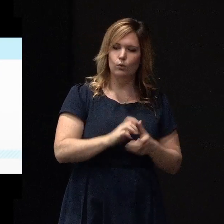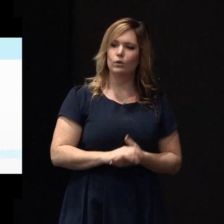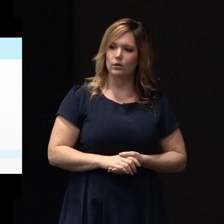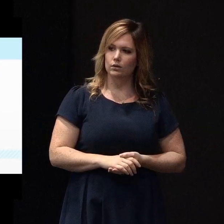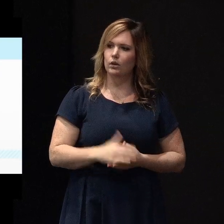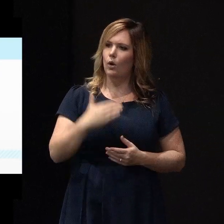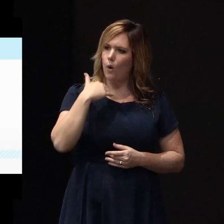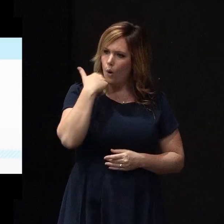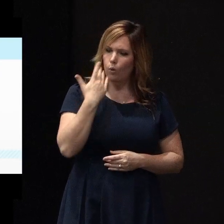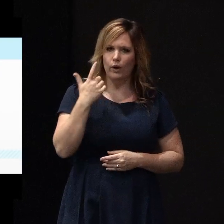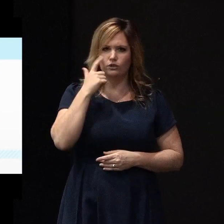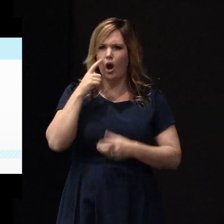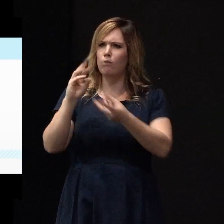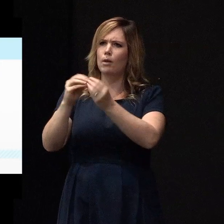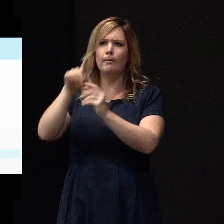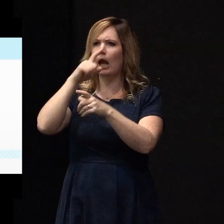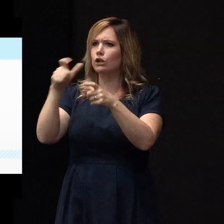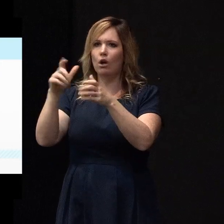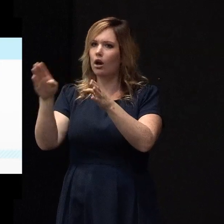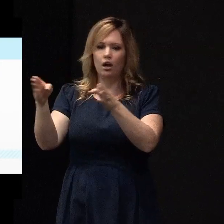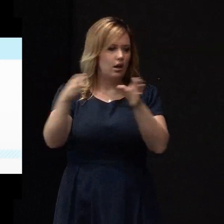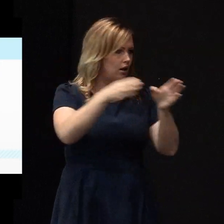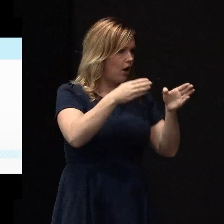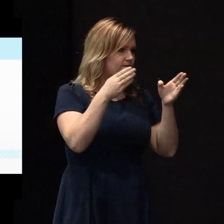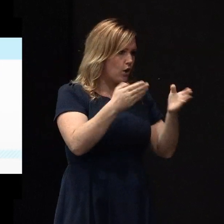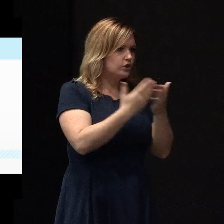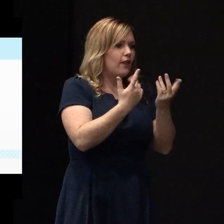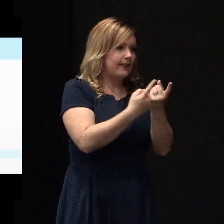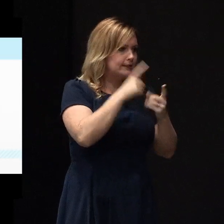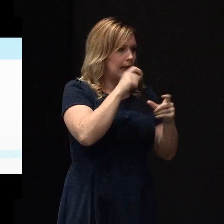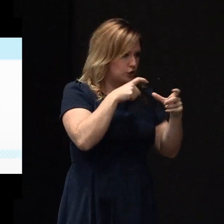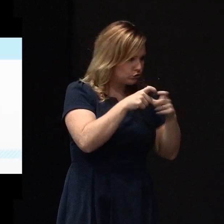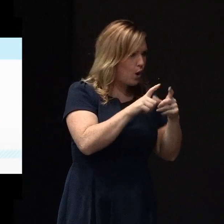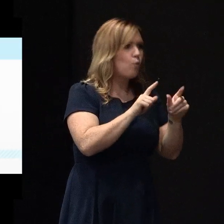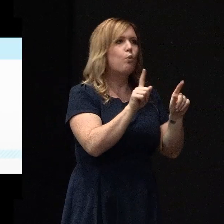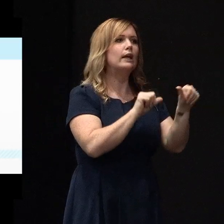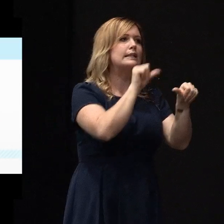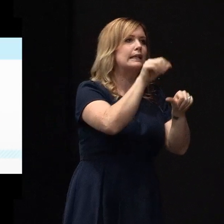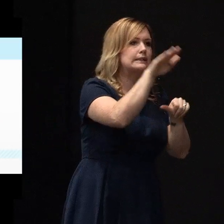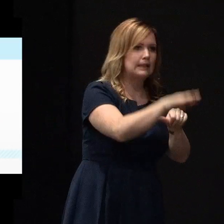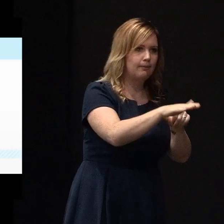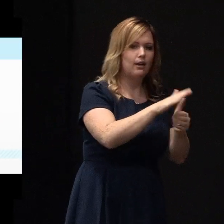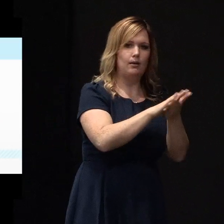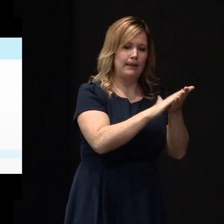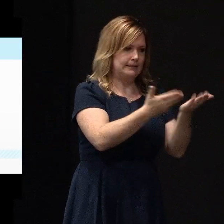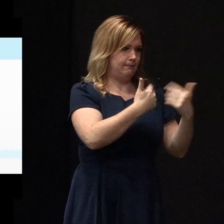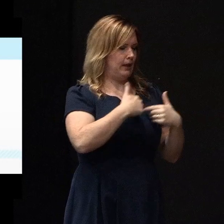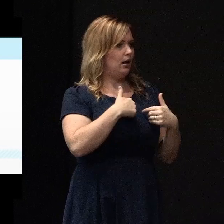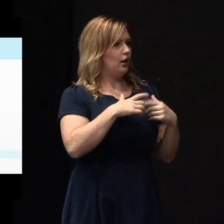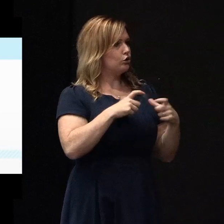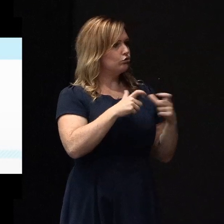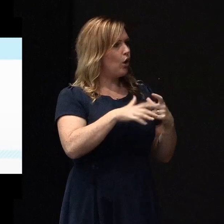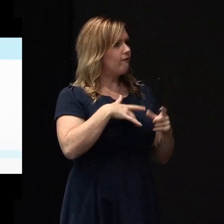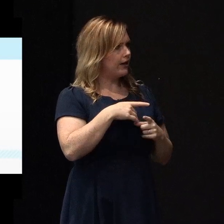Constantly refocusing on what we can do, what we have achieved, what we will do next, gives us the sense that no matter how long it takes,